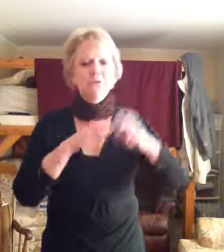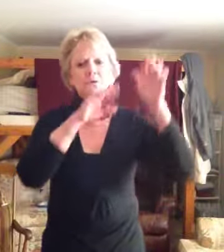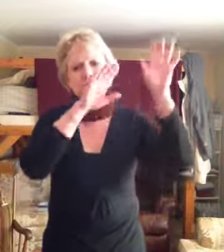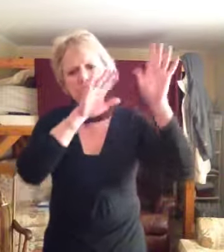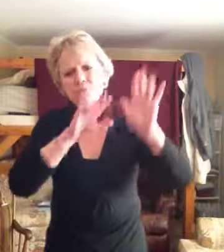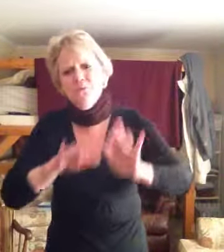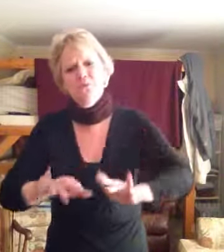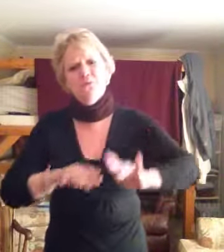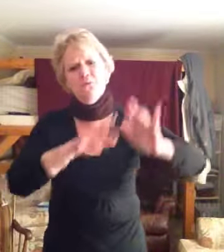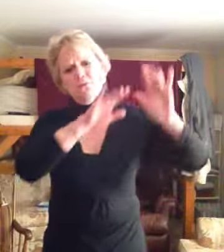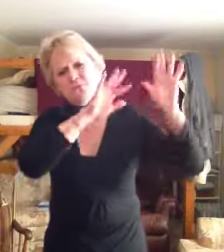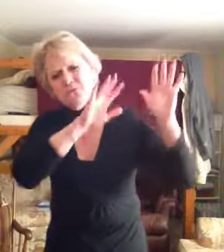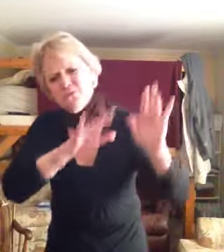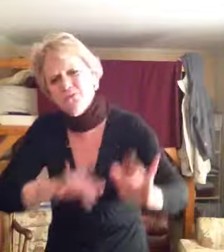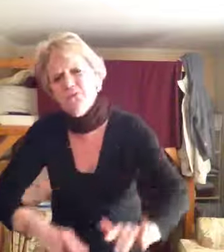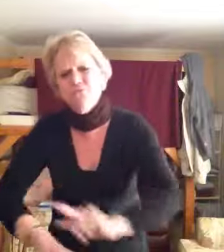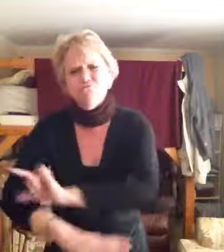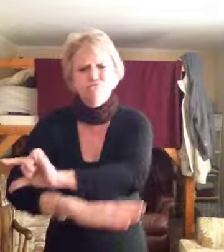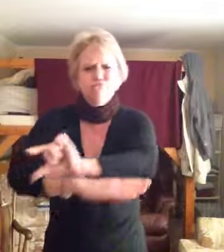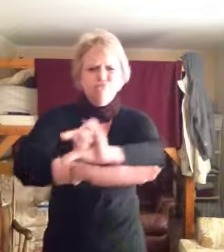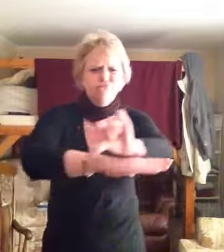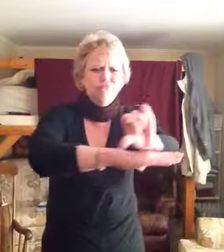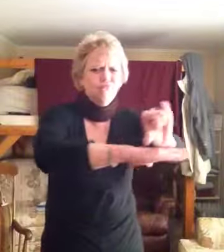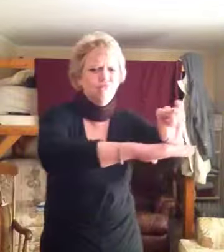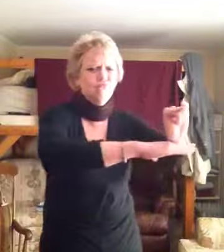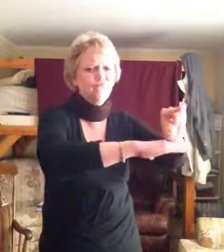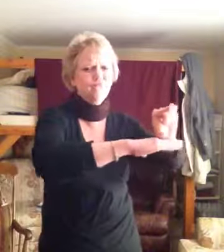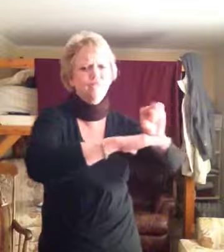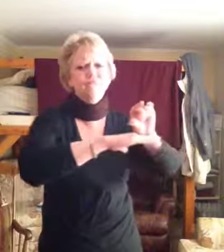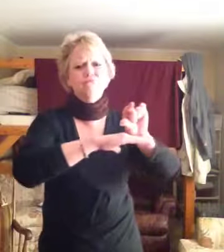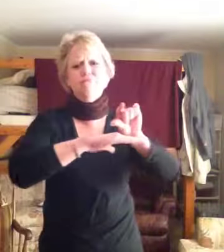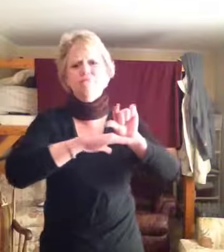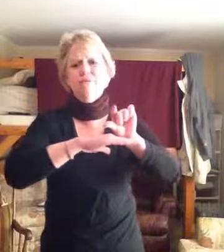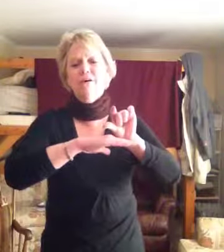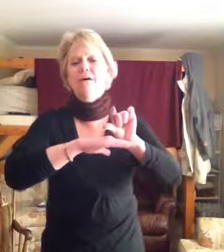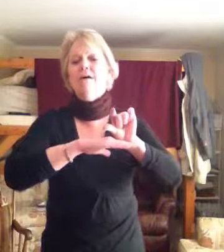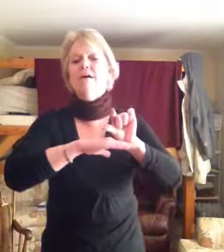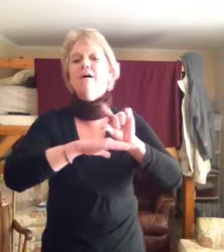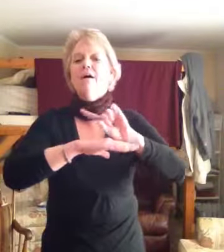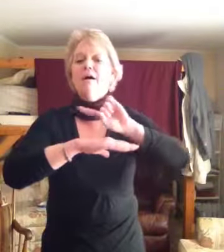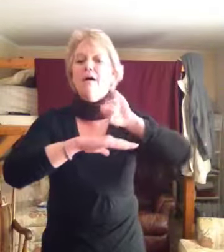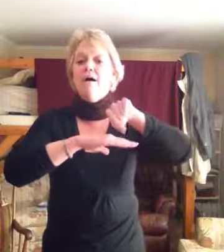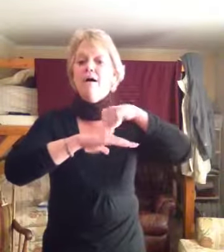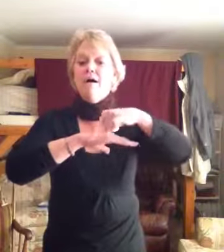far beneath the bitter snow.